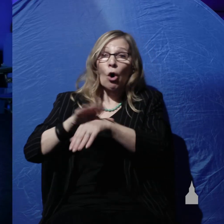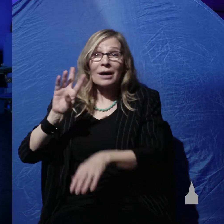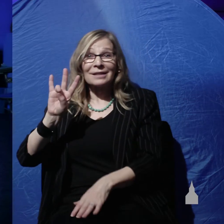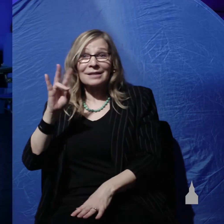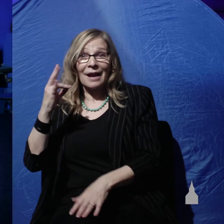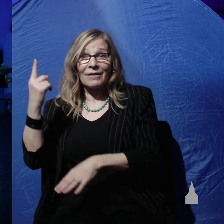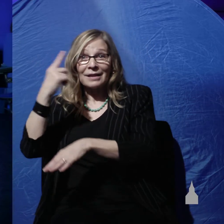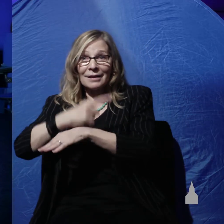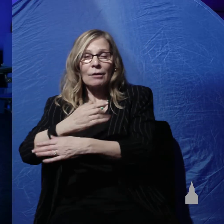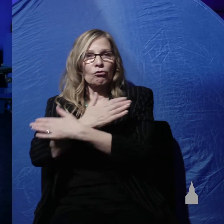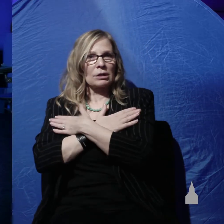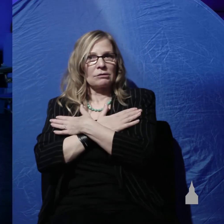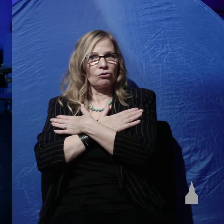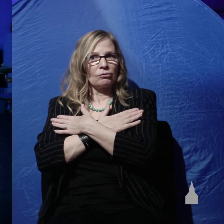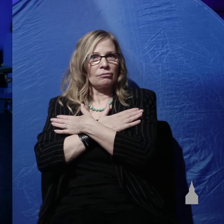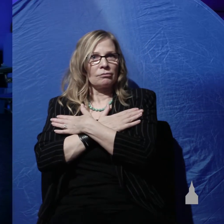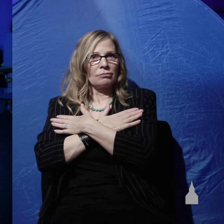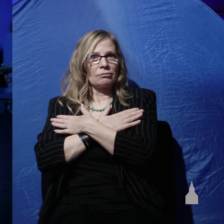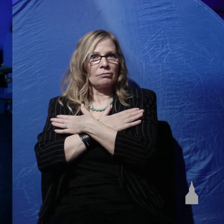And there was no Jew, no faithful Jew,